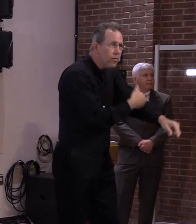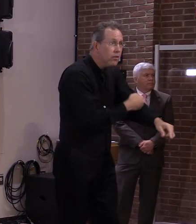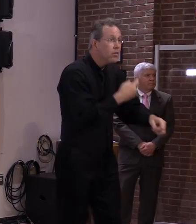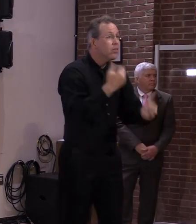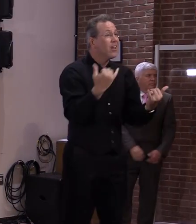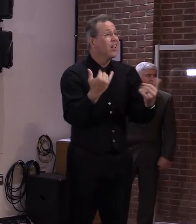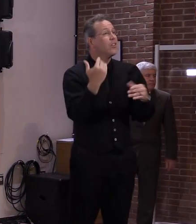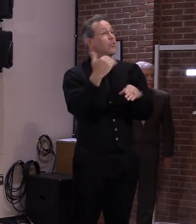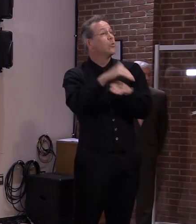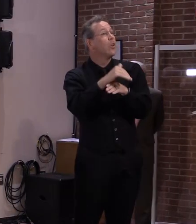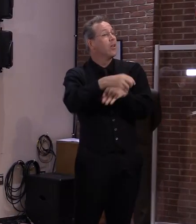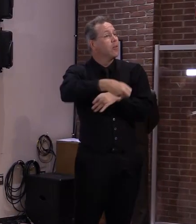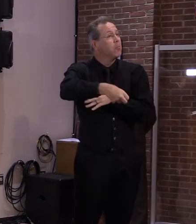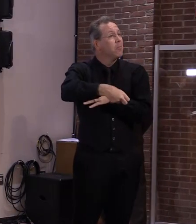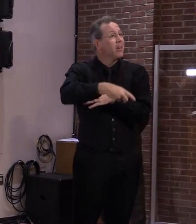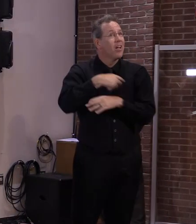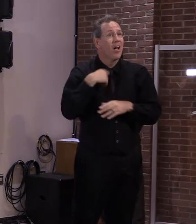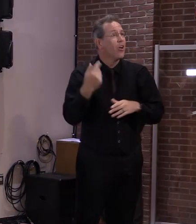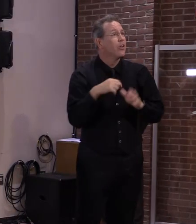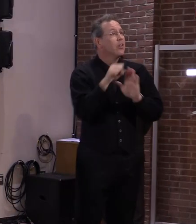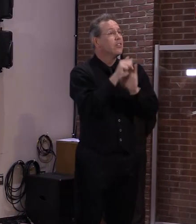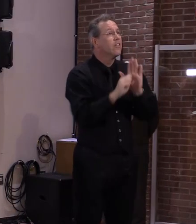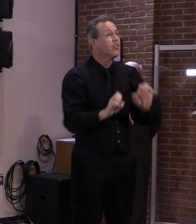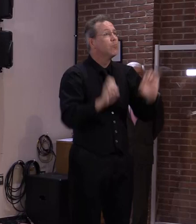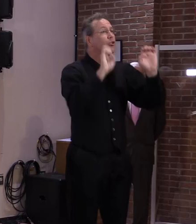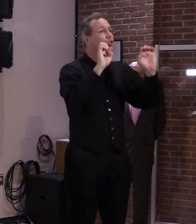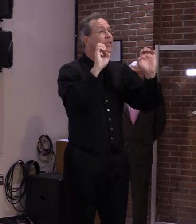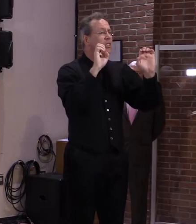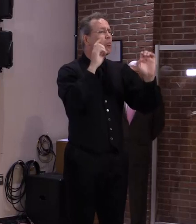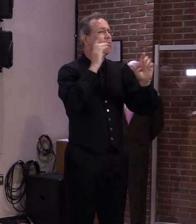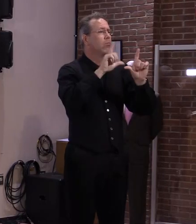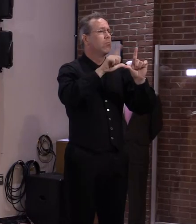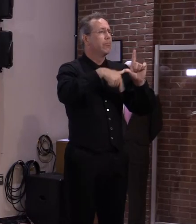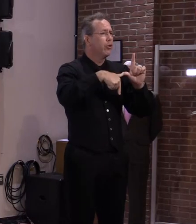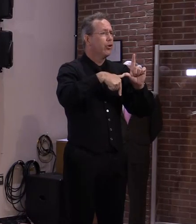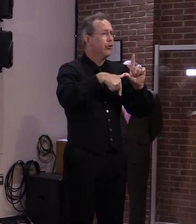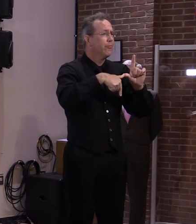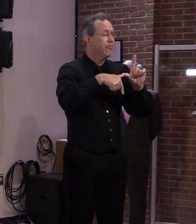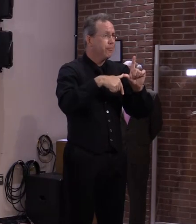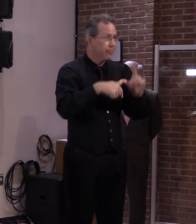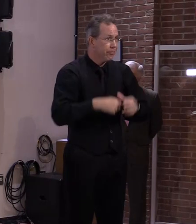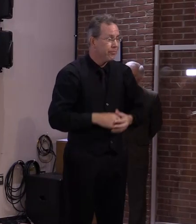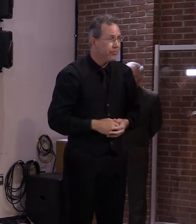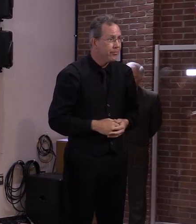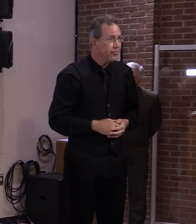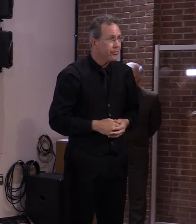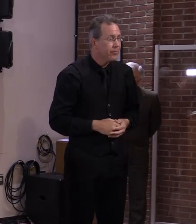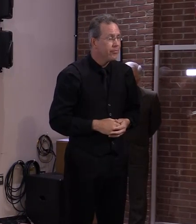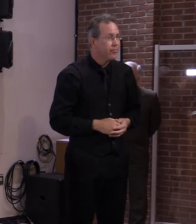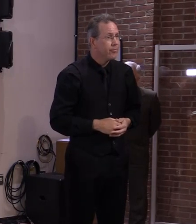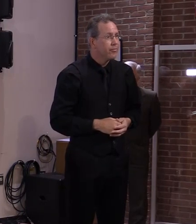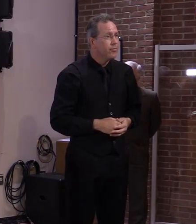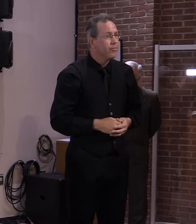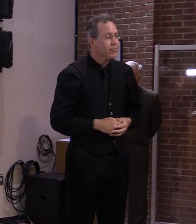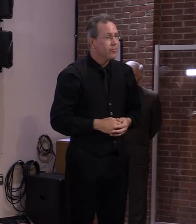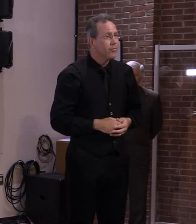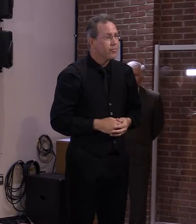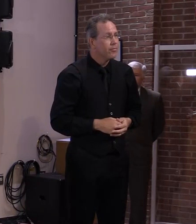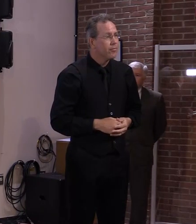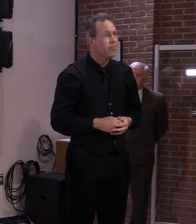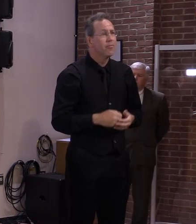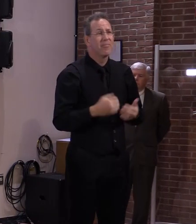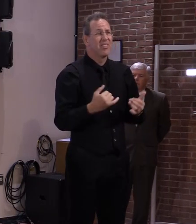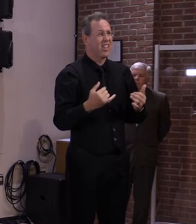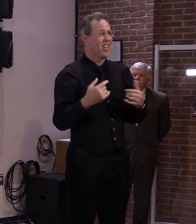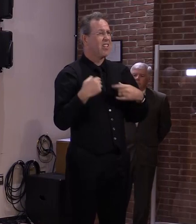13, 2020, will expire. Unlike every other month since